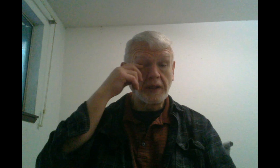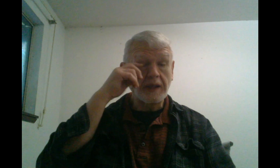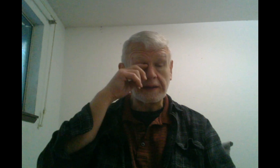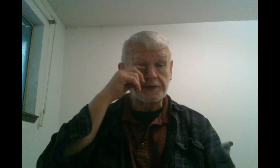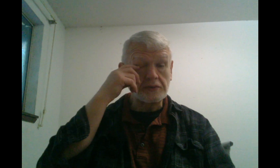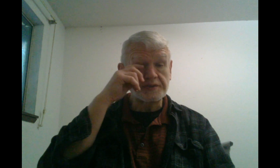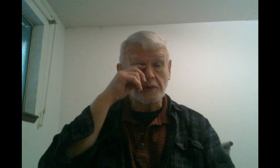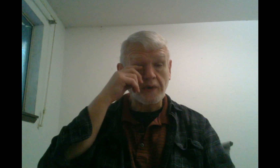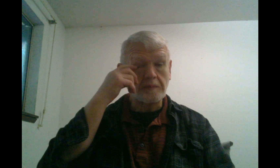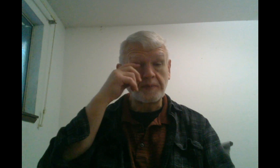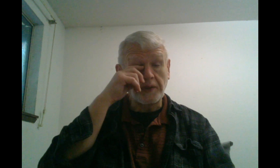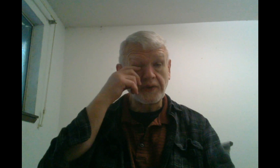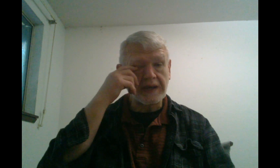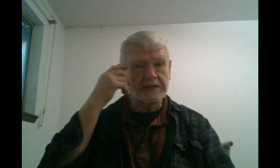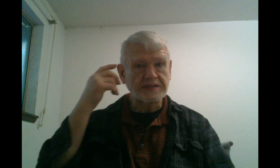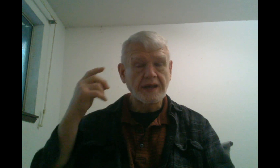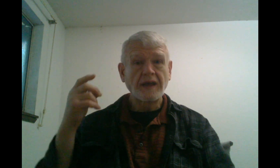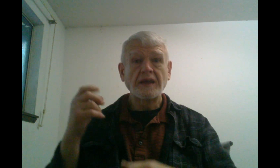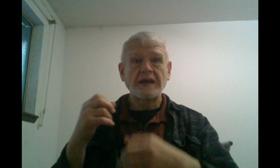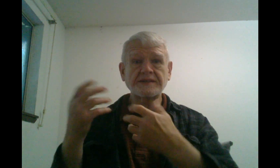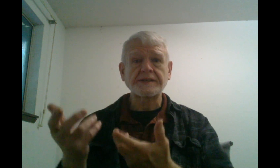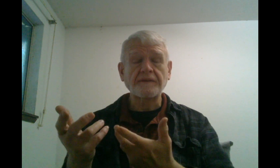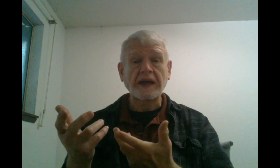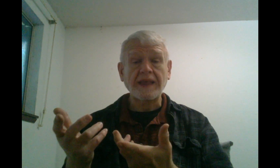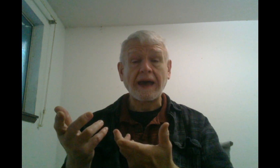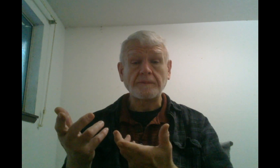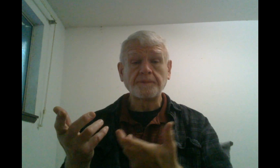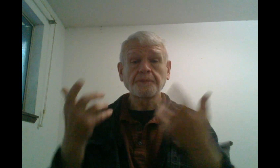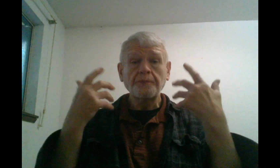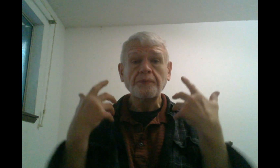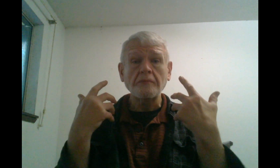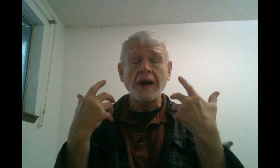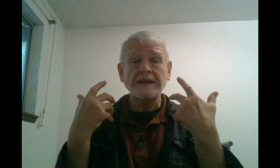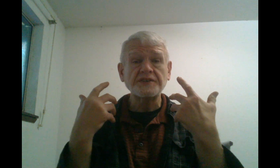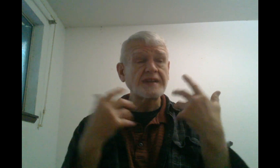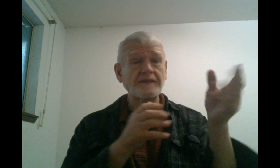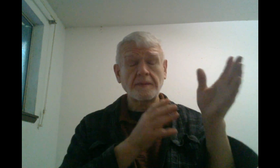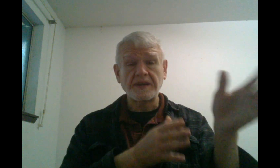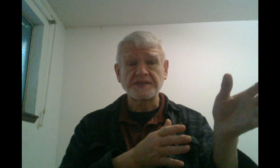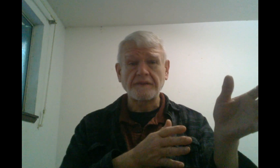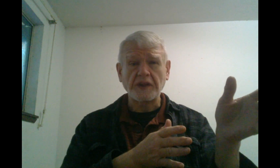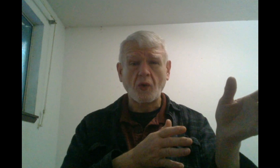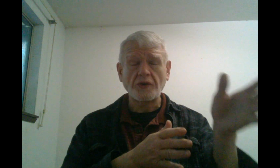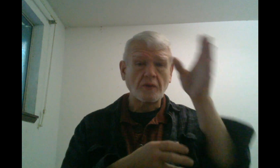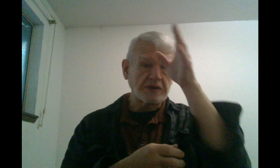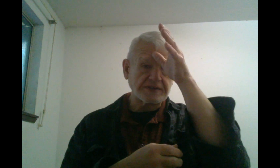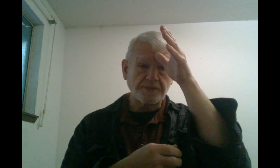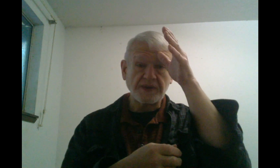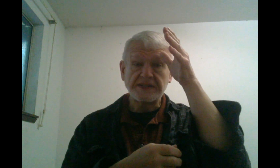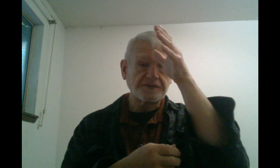like, two-story buildings and stuff like that. Mine, just having a bit of stuff in the corner, was a breeze